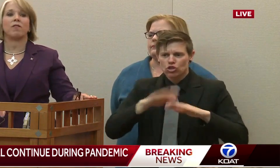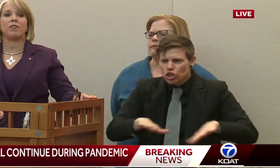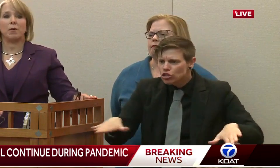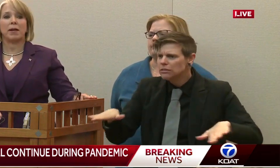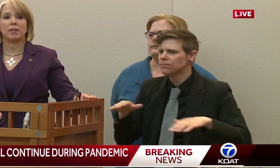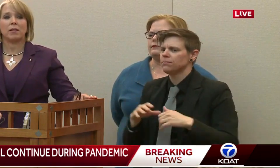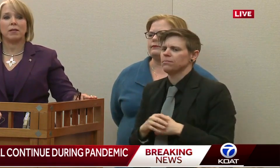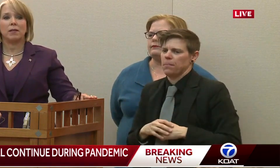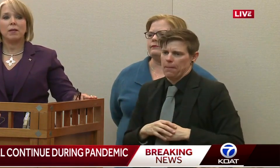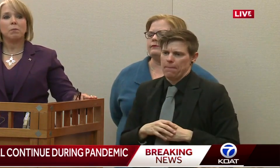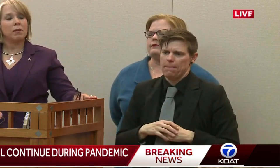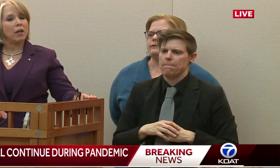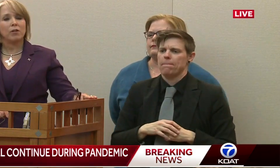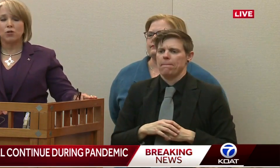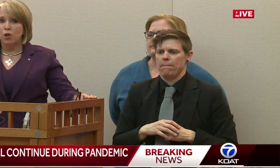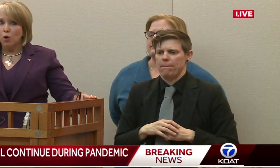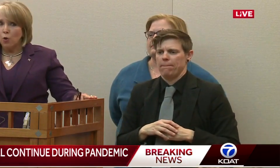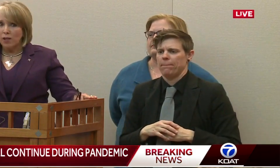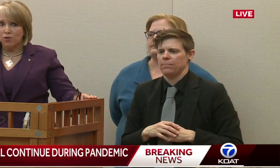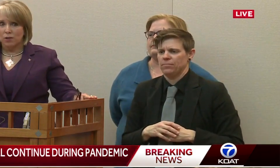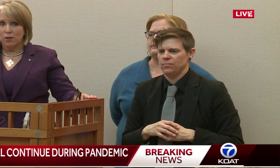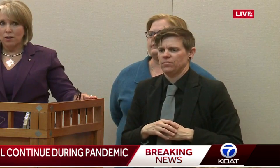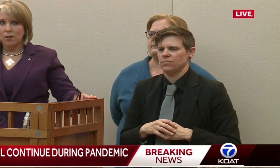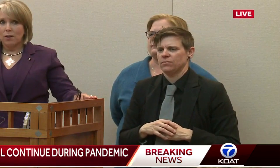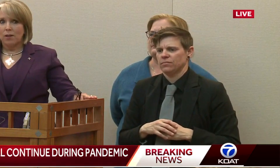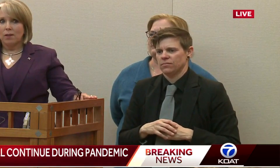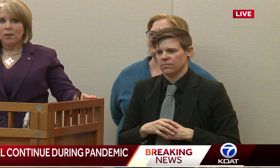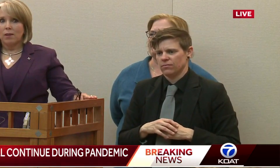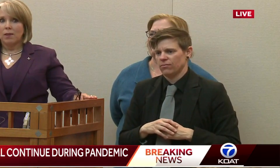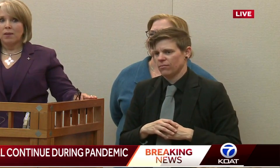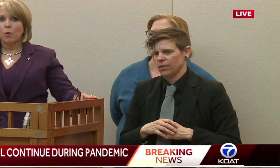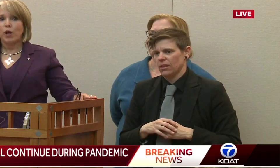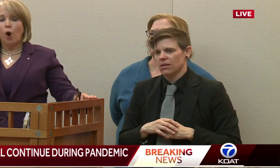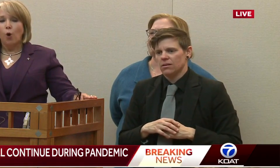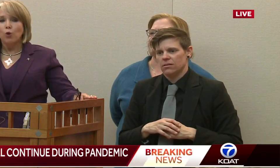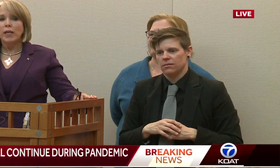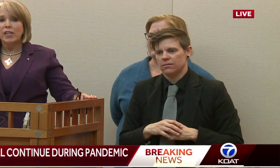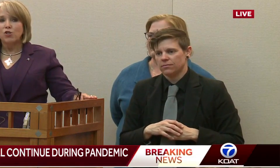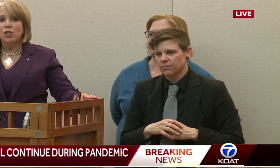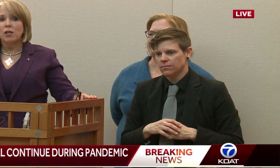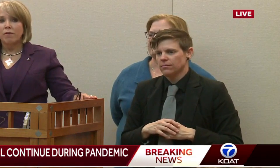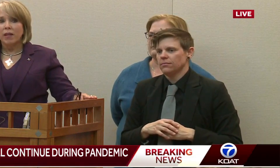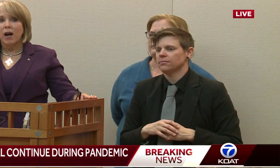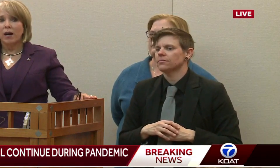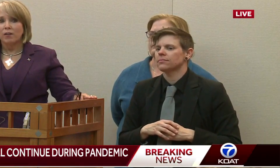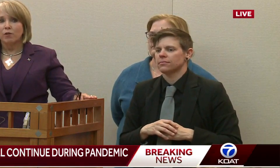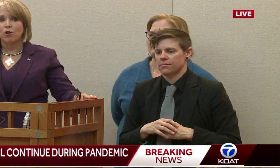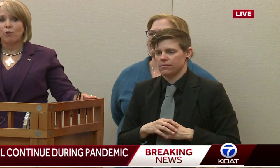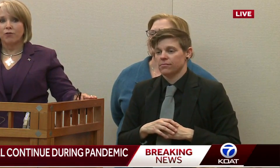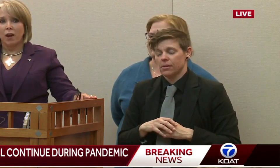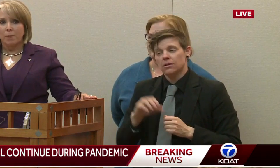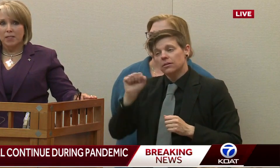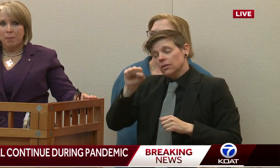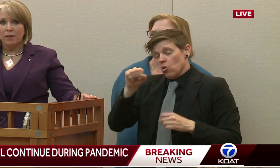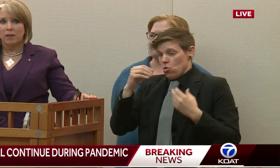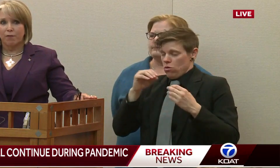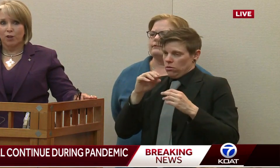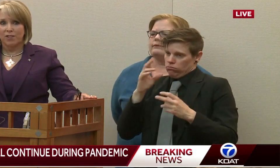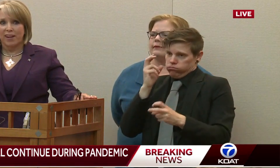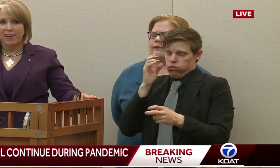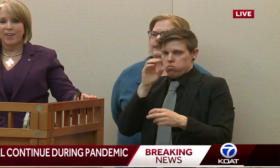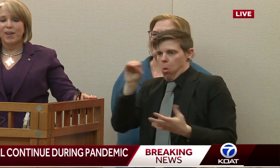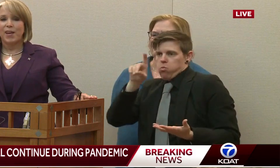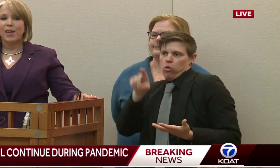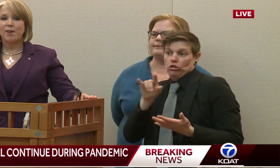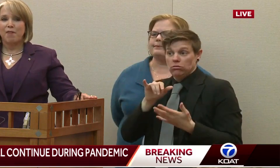expectation of every New Mexican. But there is no question that we only achieve the kind of results that I'm expecting